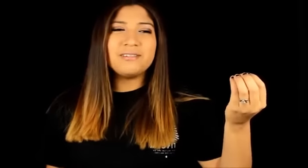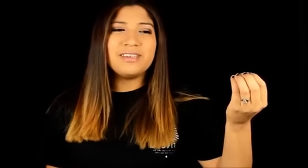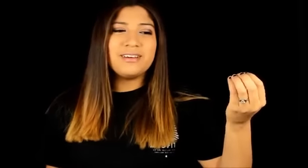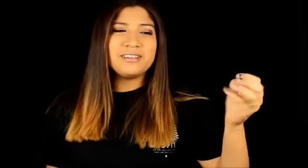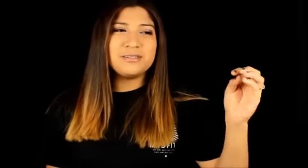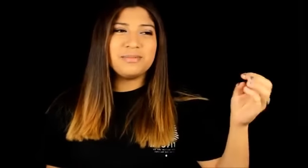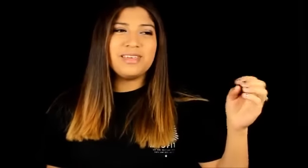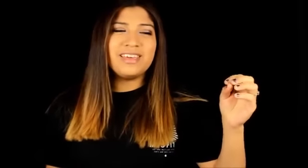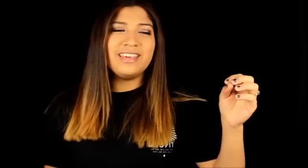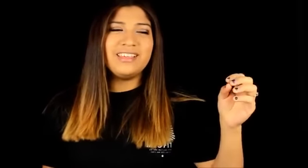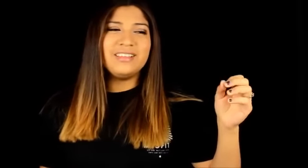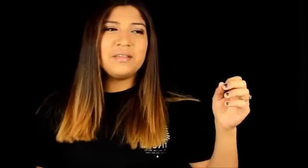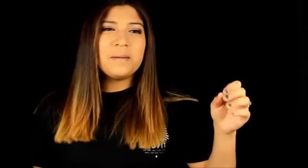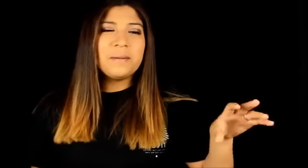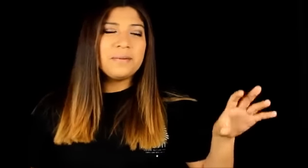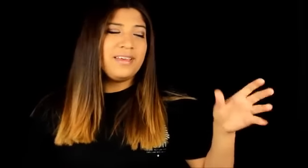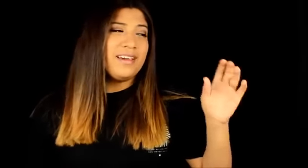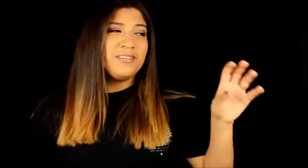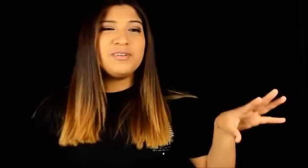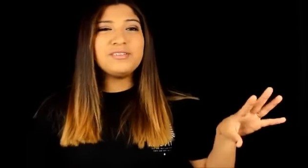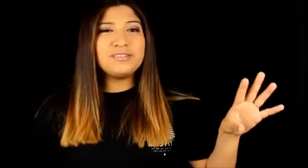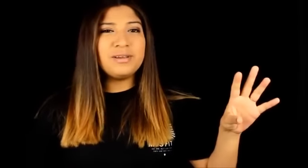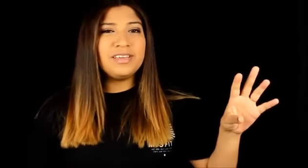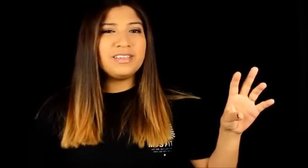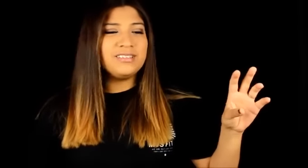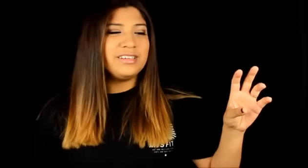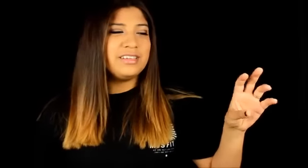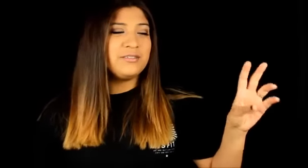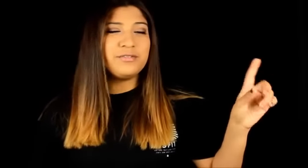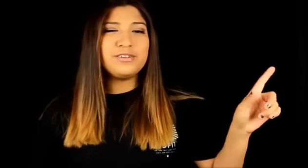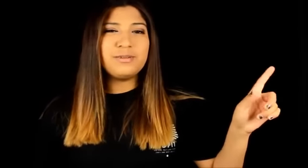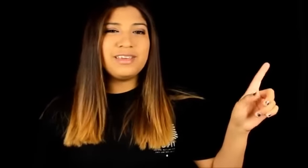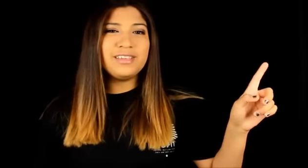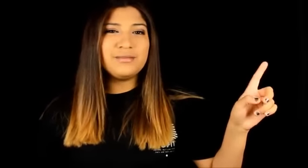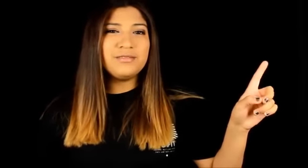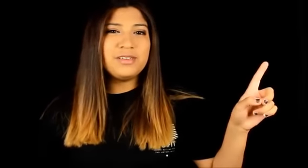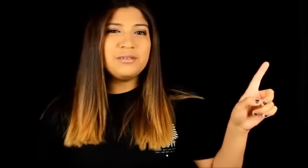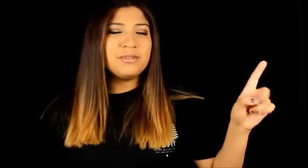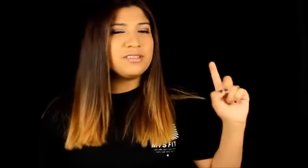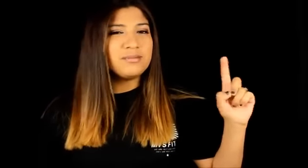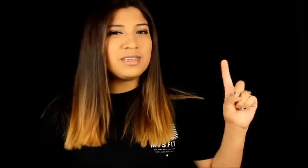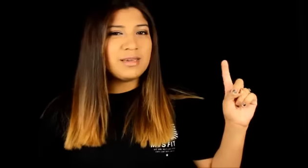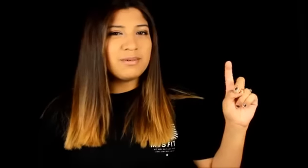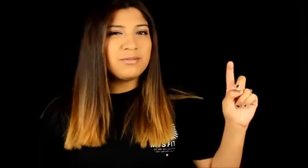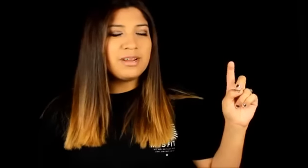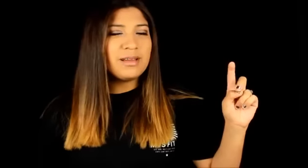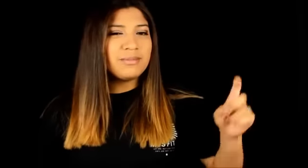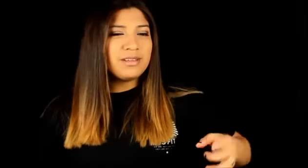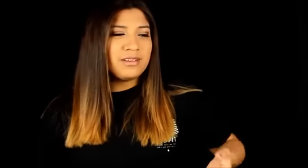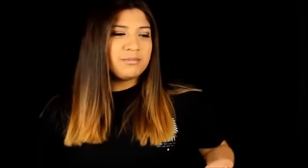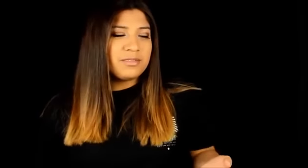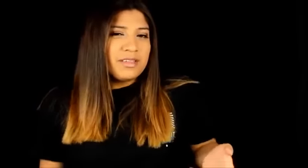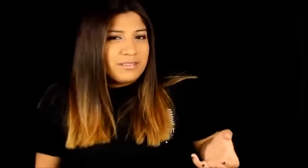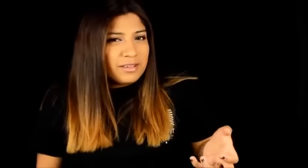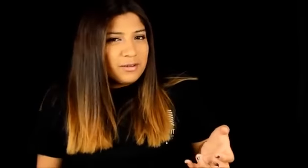without actually playing it but yeah it reminds me of Spy Kids like the first Spy Kids movie when something epic would happen and they had that